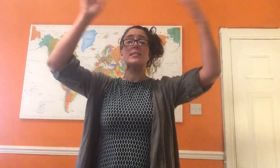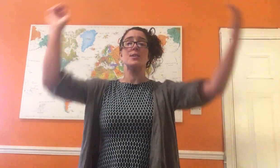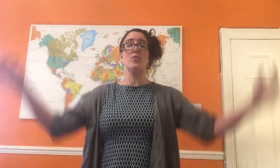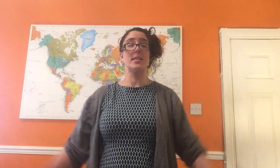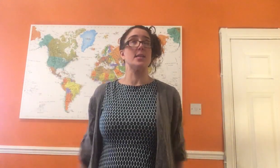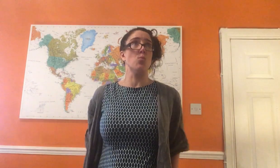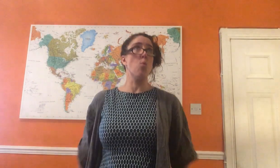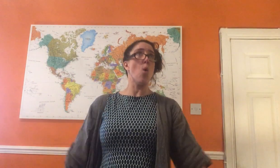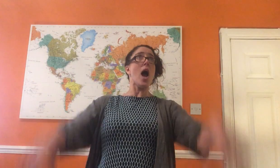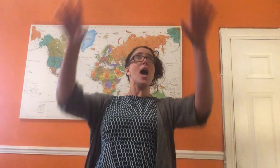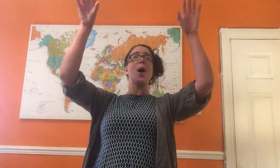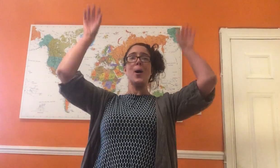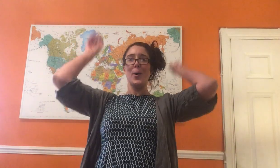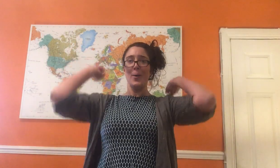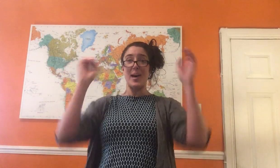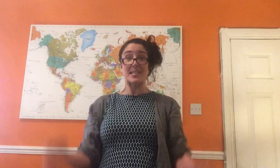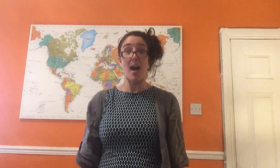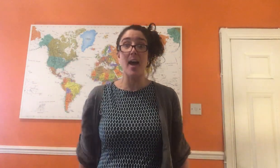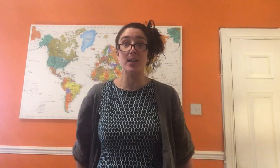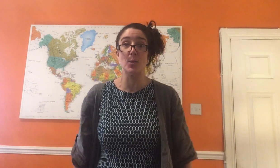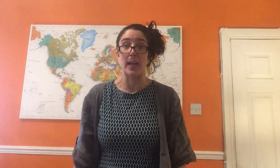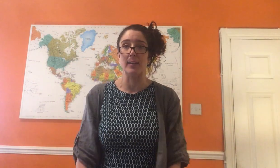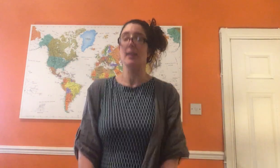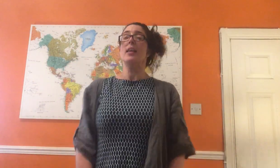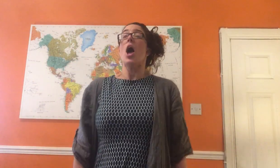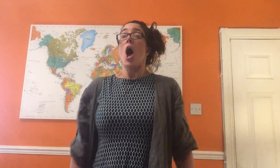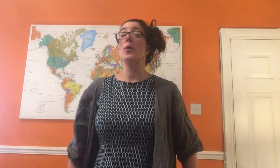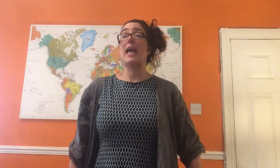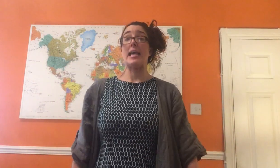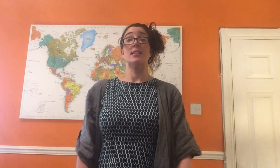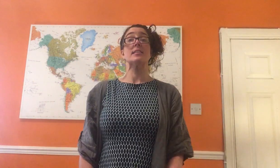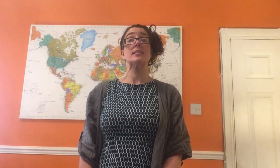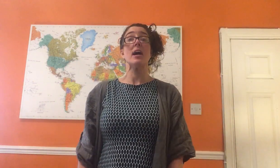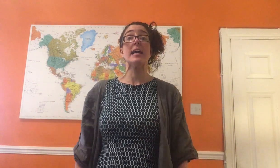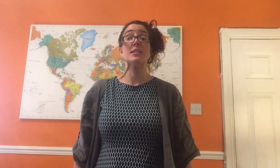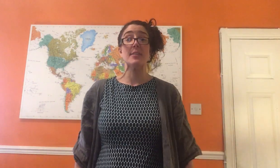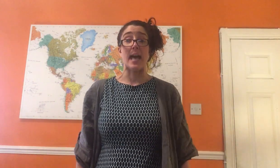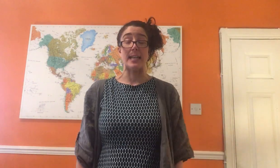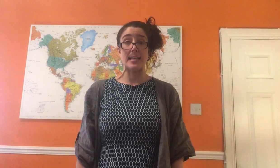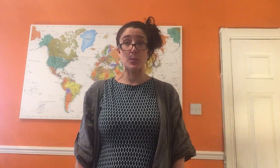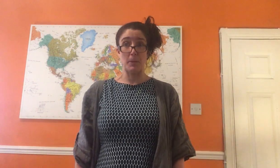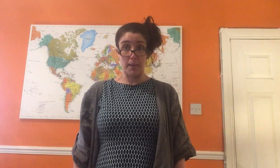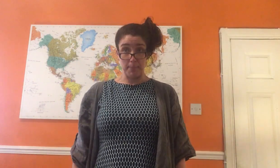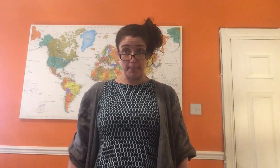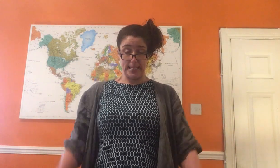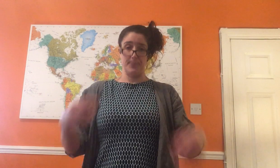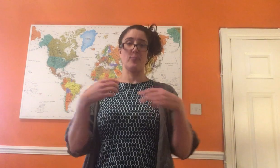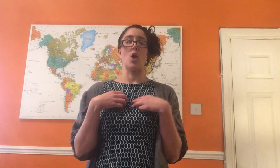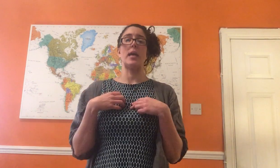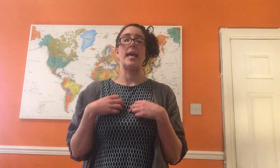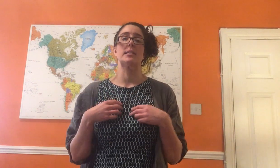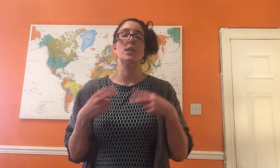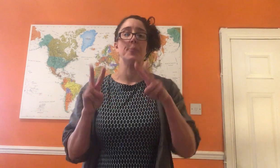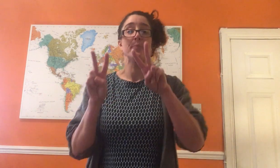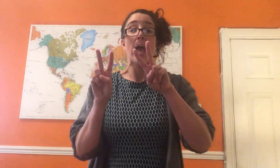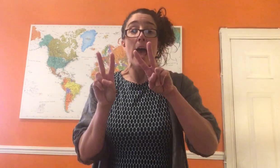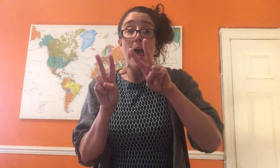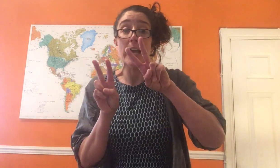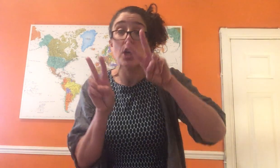those voices, woo, as high as you like. Okay, so the signs for that, let's do it bit by bit. Okay, so it